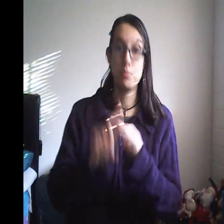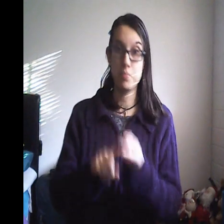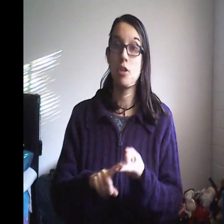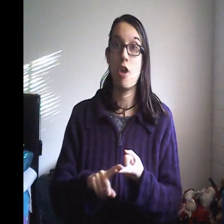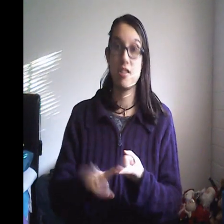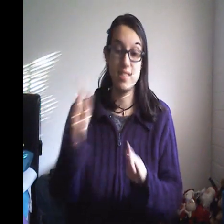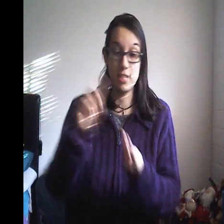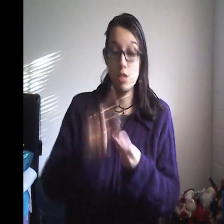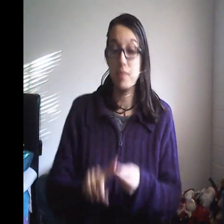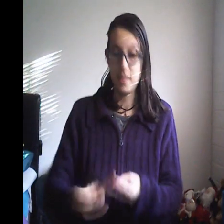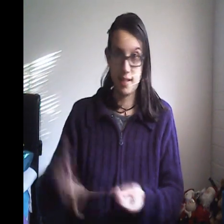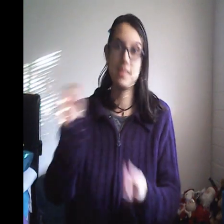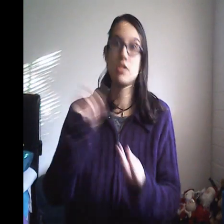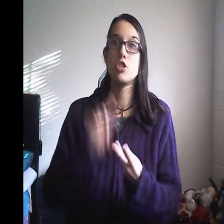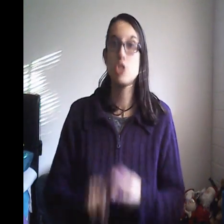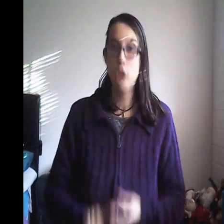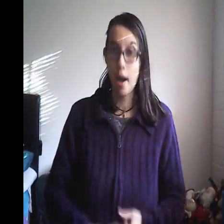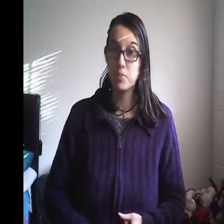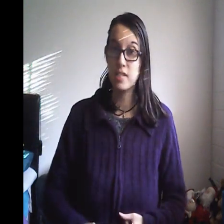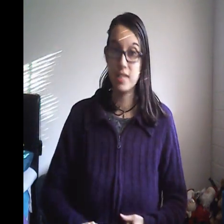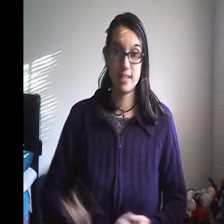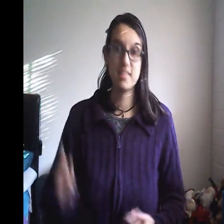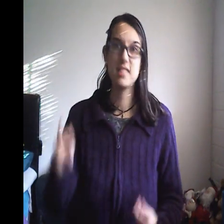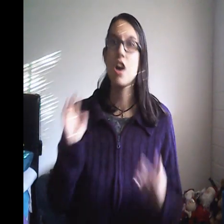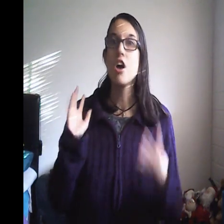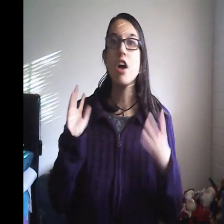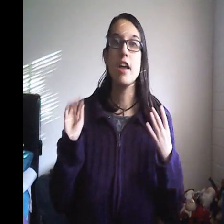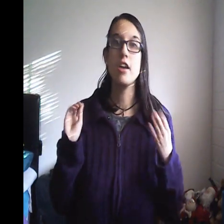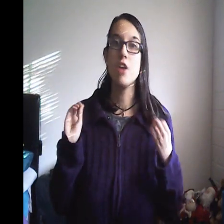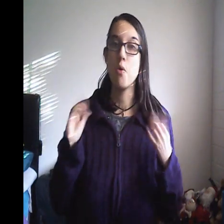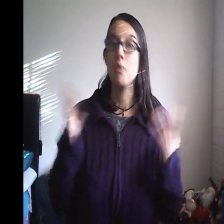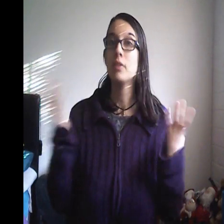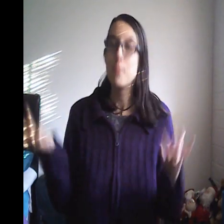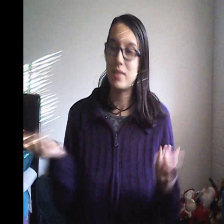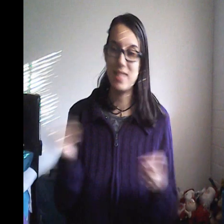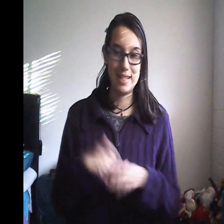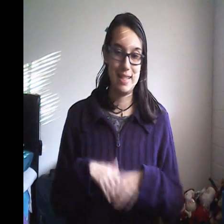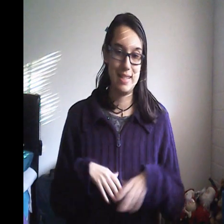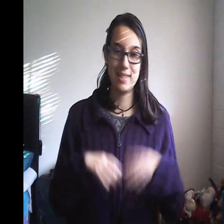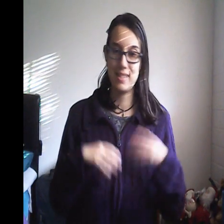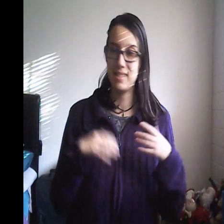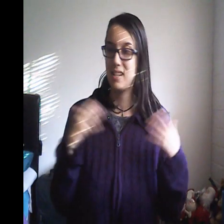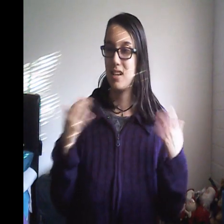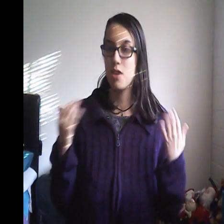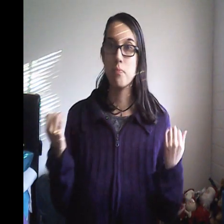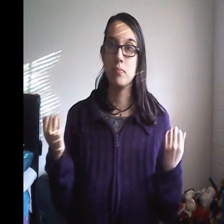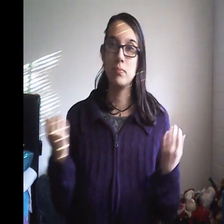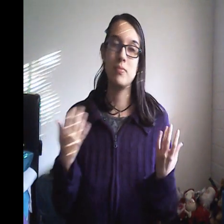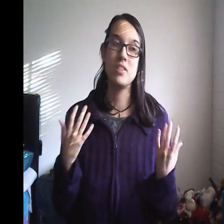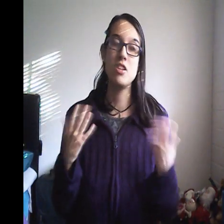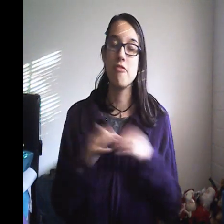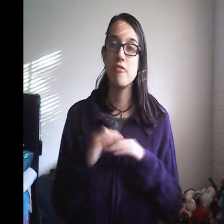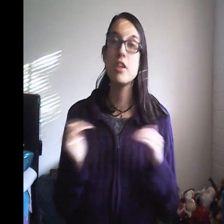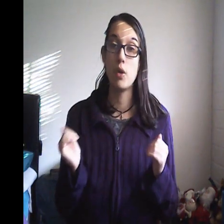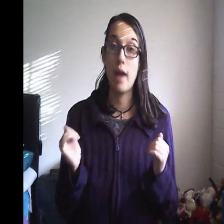glosses, lipsticks, trap sticks, you know, lip tints, you know, fill out.